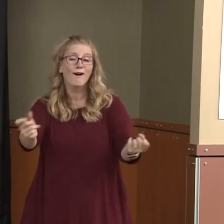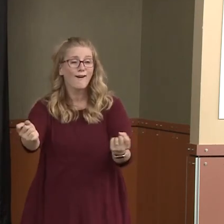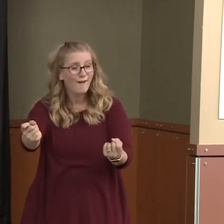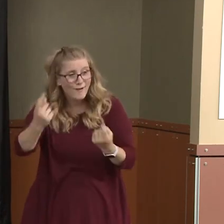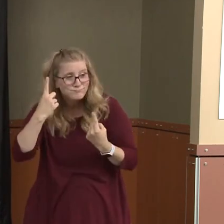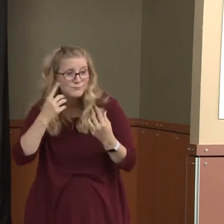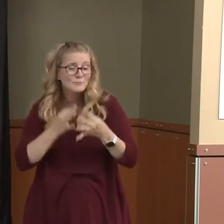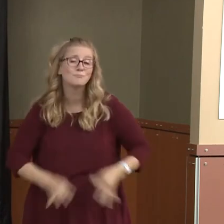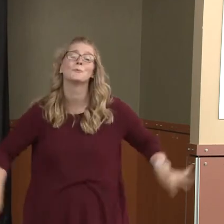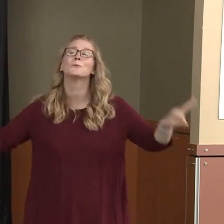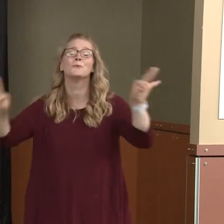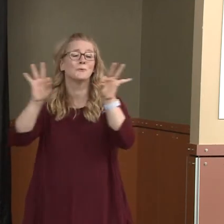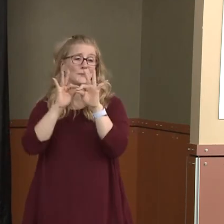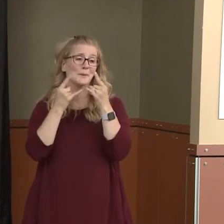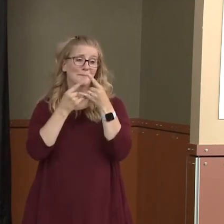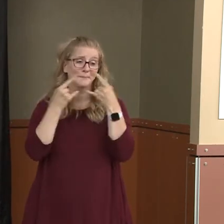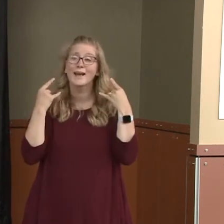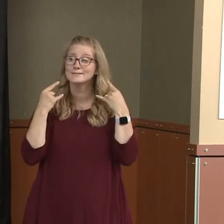it.